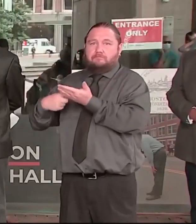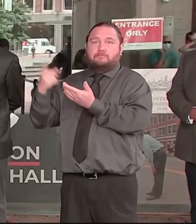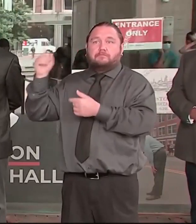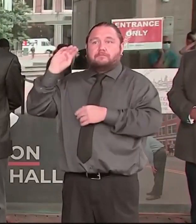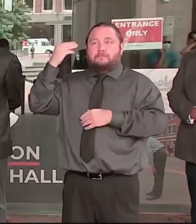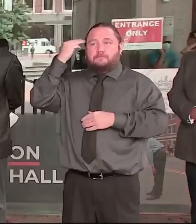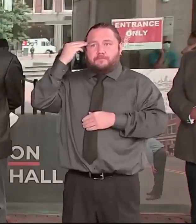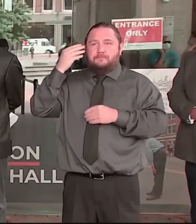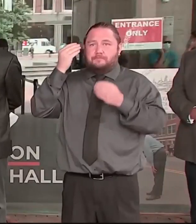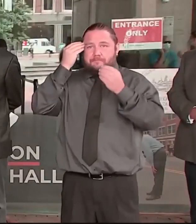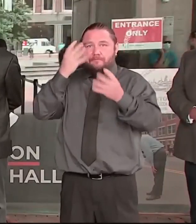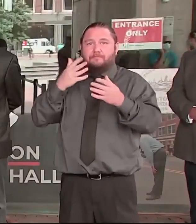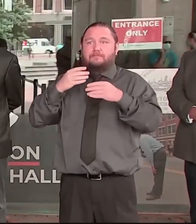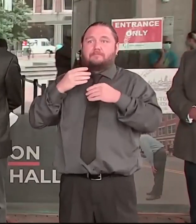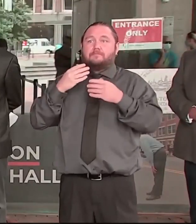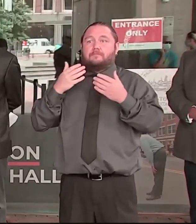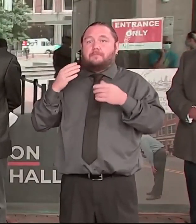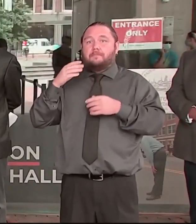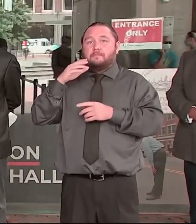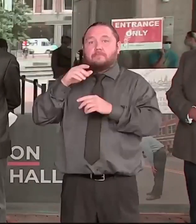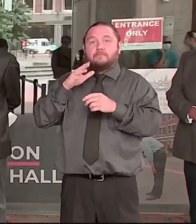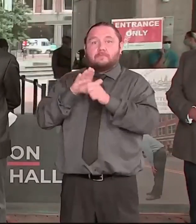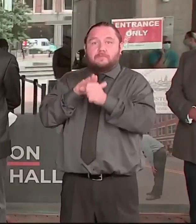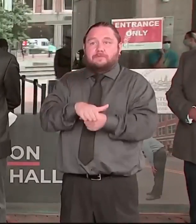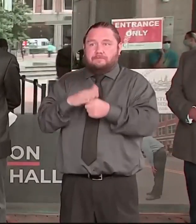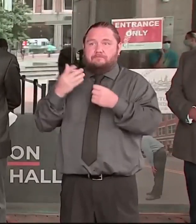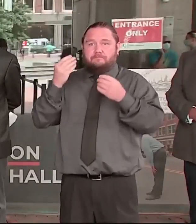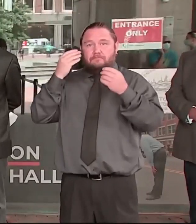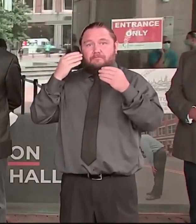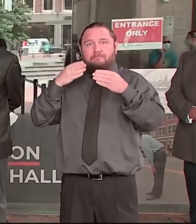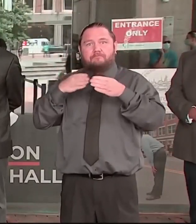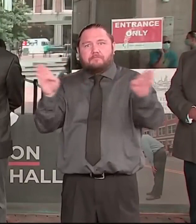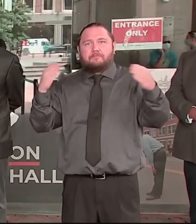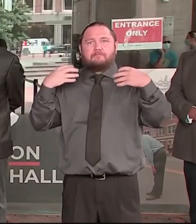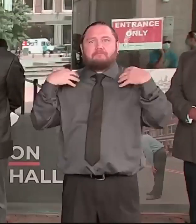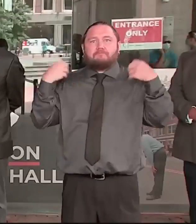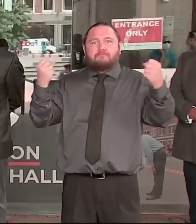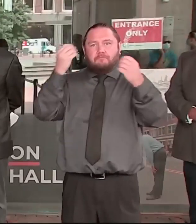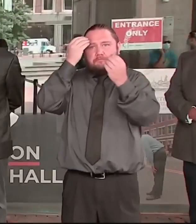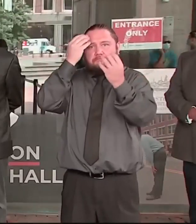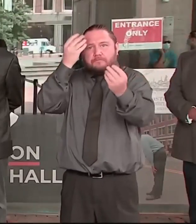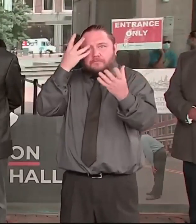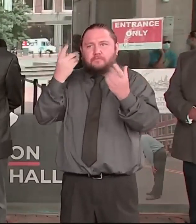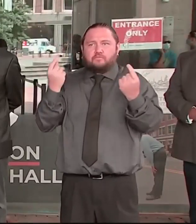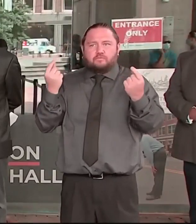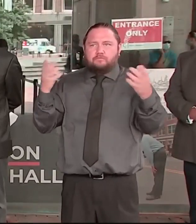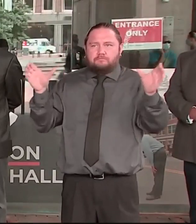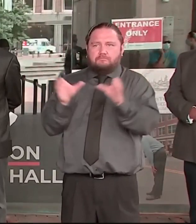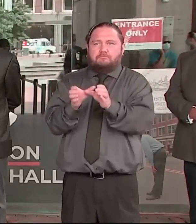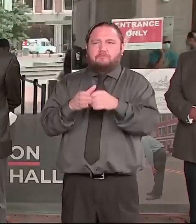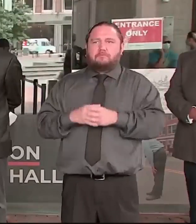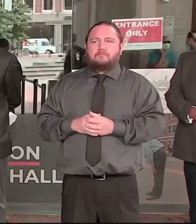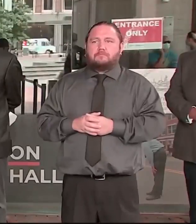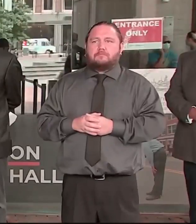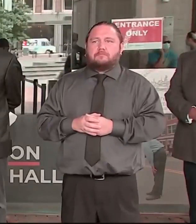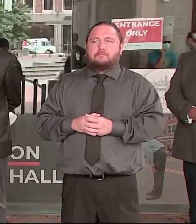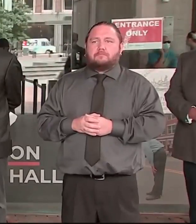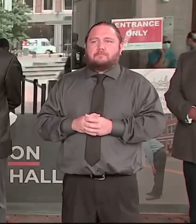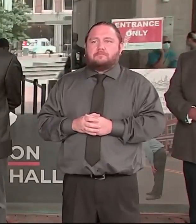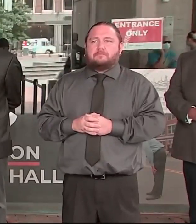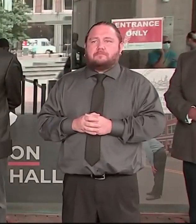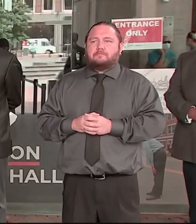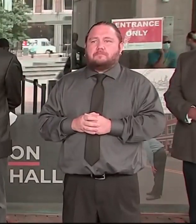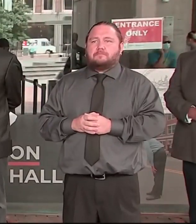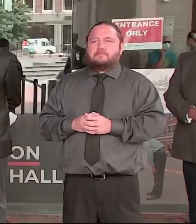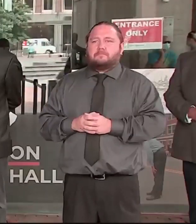is an important step in ensuring intentional focus on this work and resources that will allow us to do what's necessary. But more than